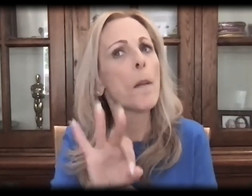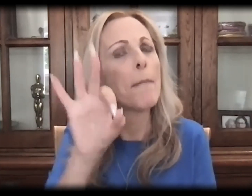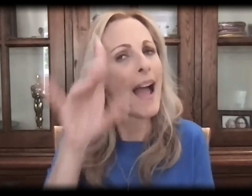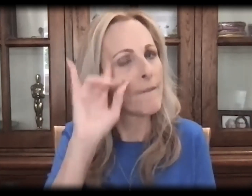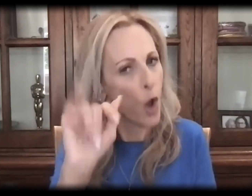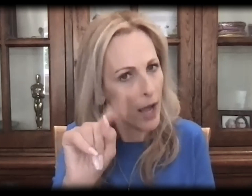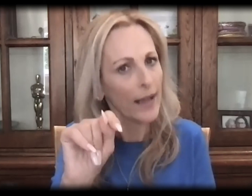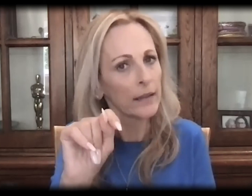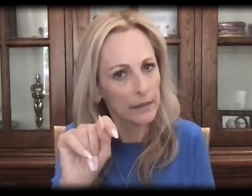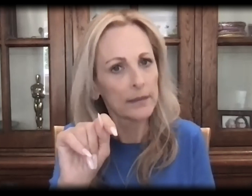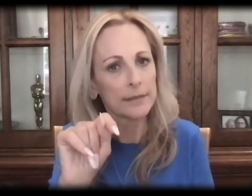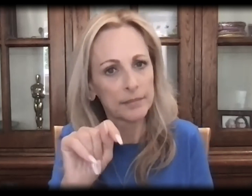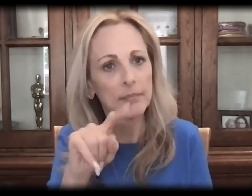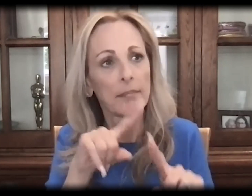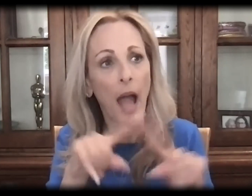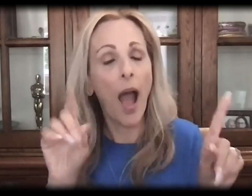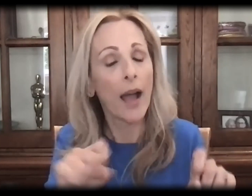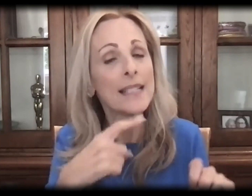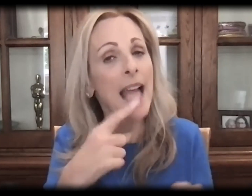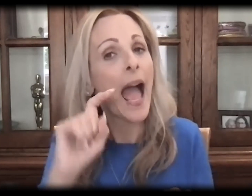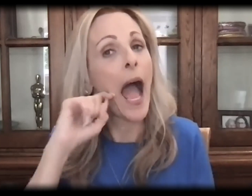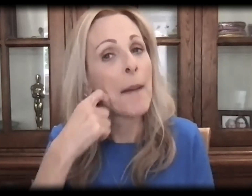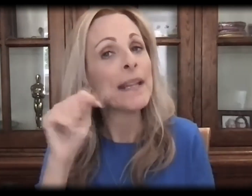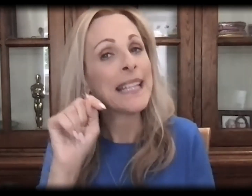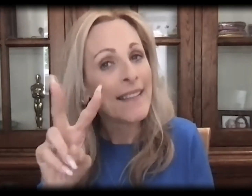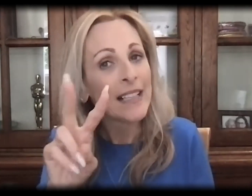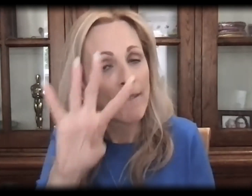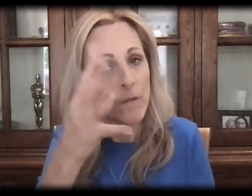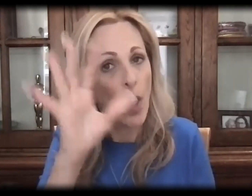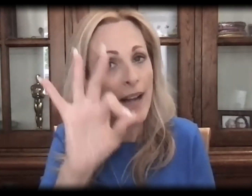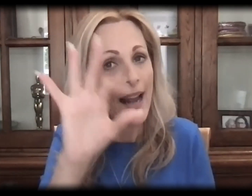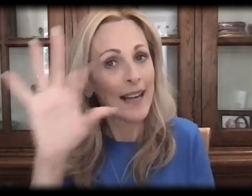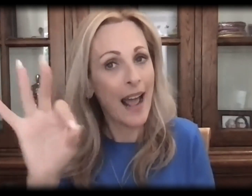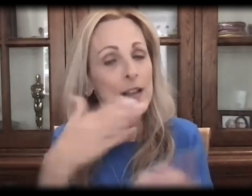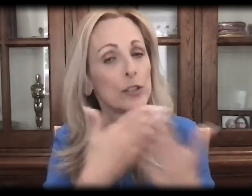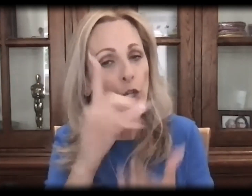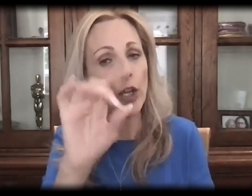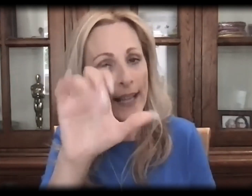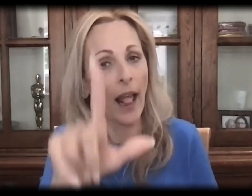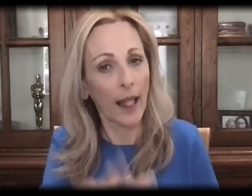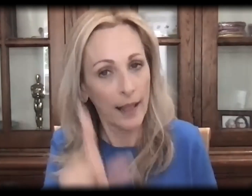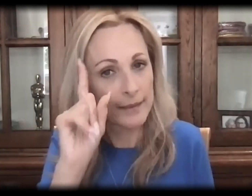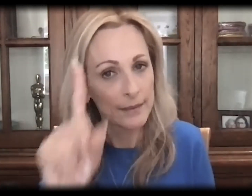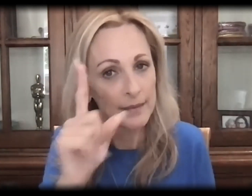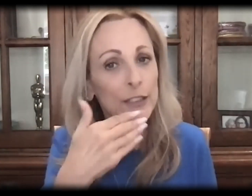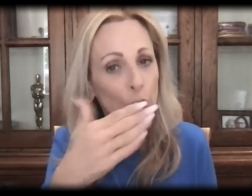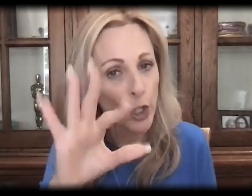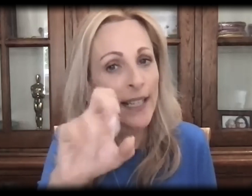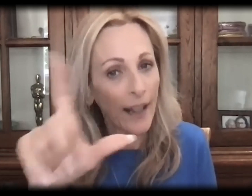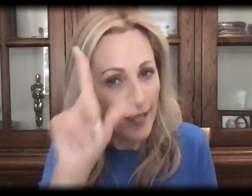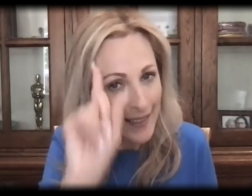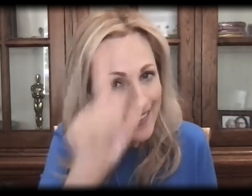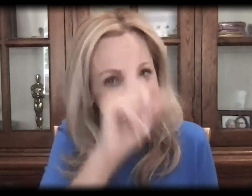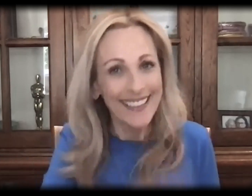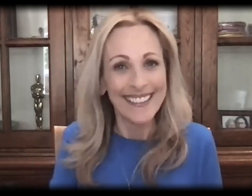And you know what? We know we have to pay for streaming services, but Apple TV is only $4.99. So that's a pretty good deal. It's a good deal.